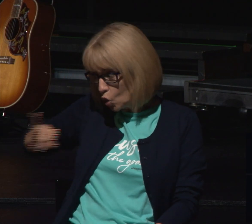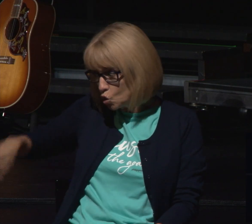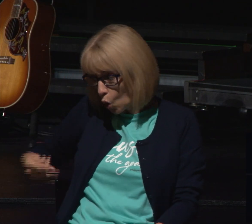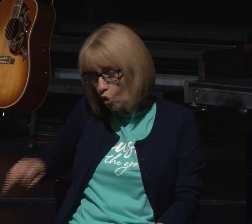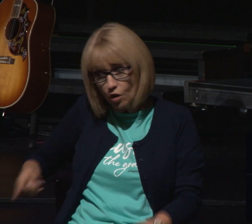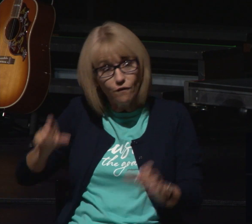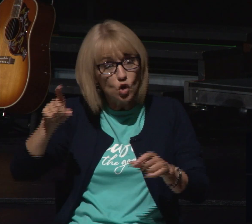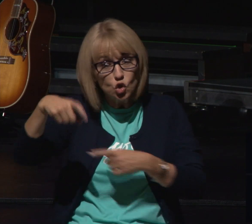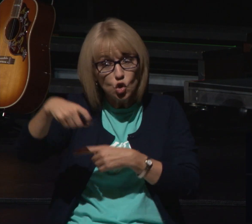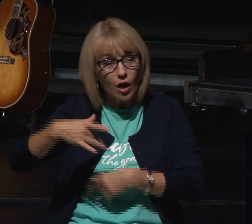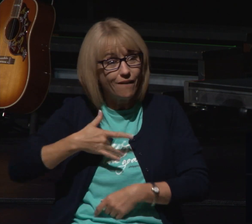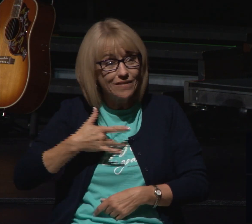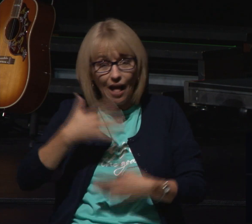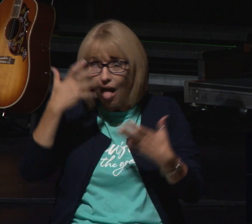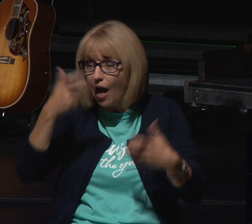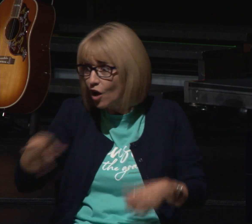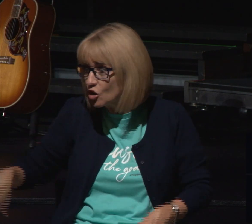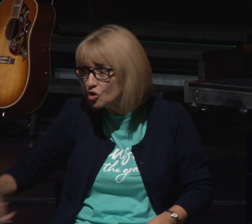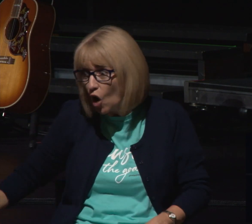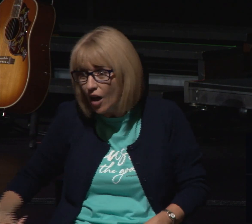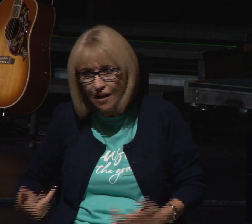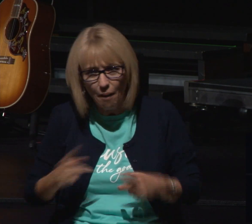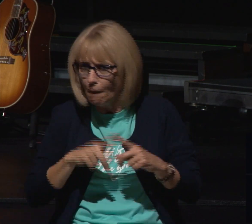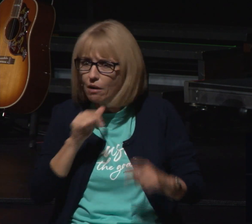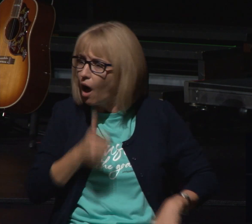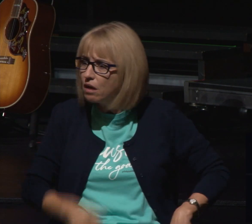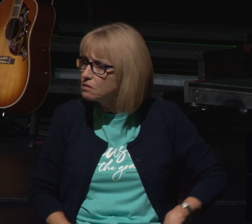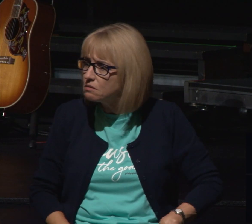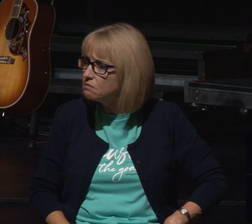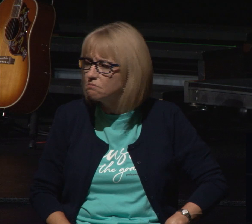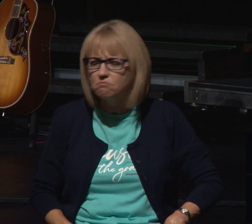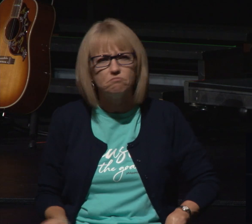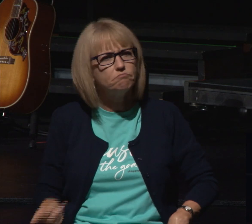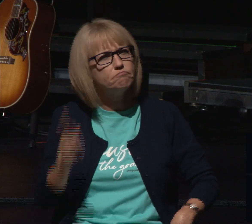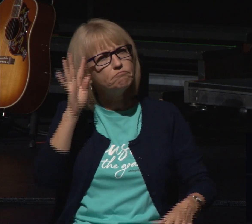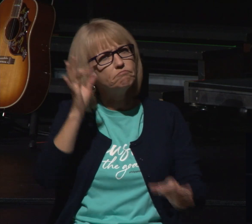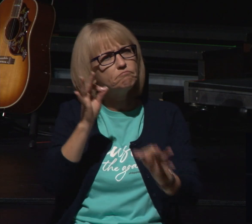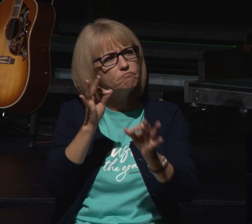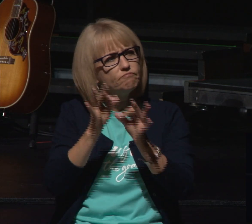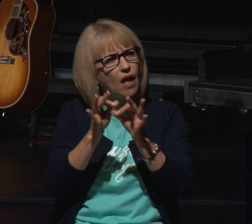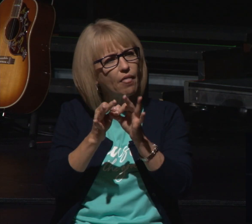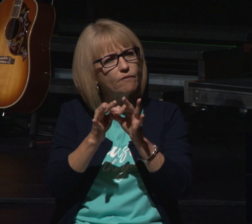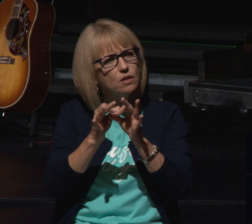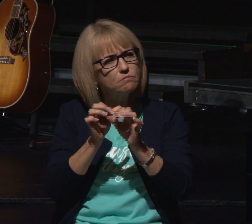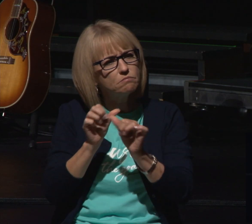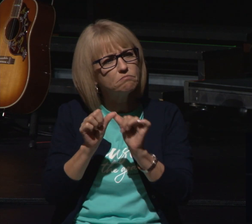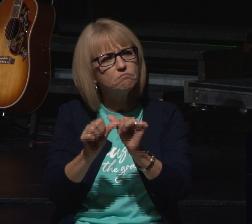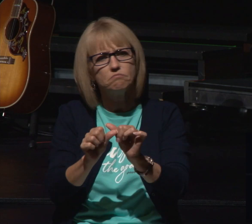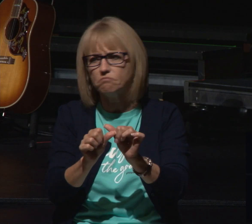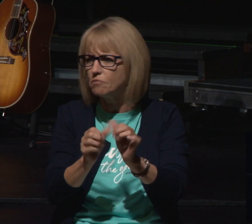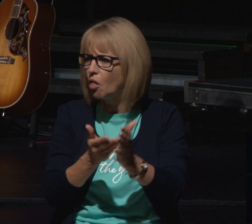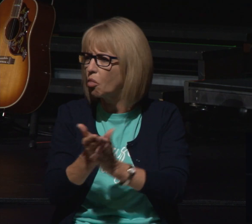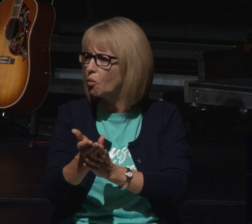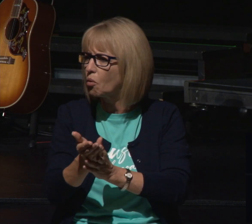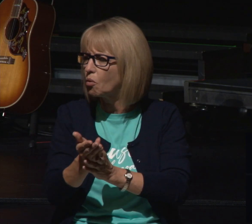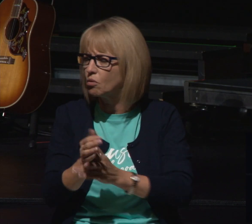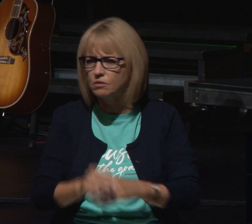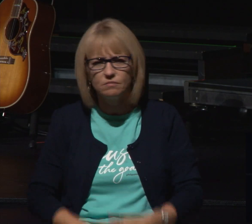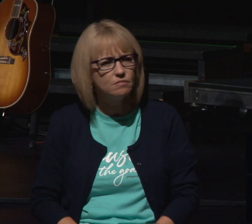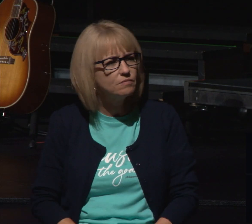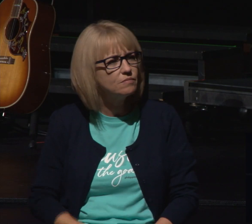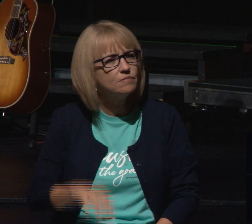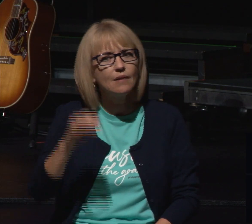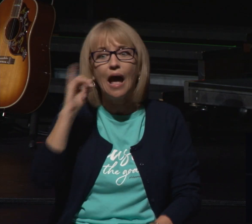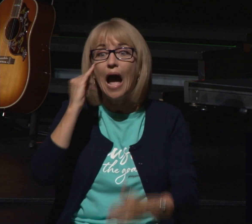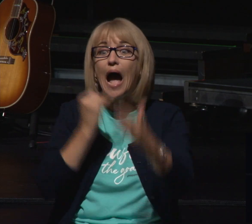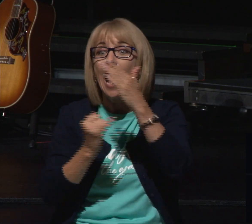it to be able to do that it was him we see him just staying faithful in life no matter what isaiah